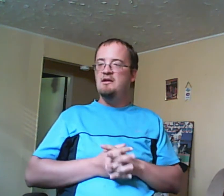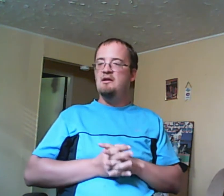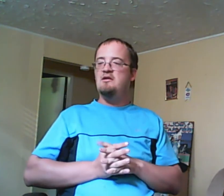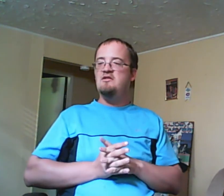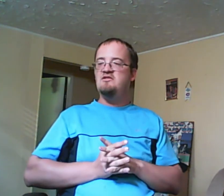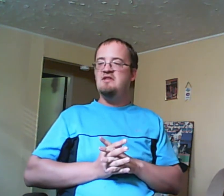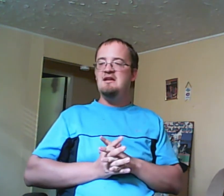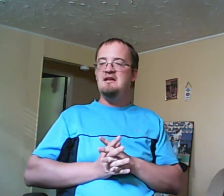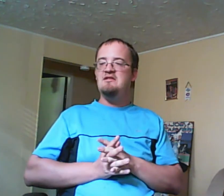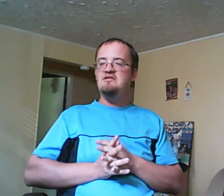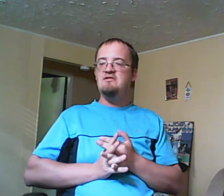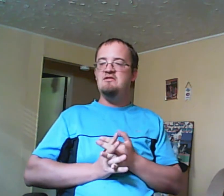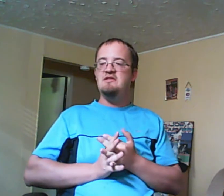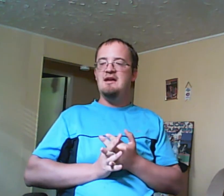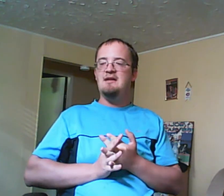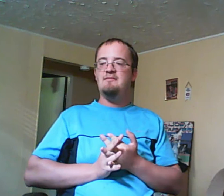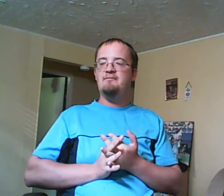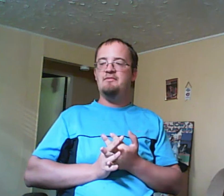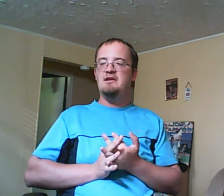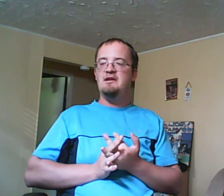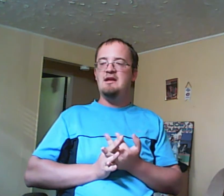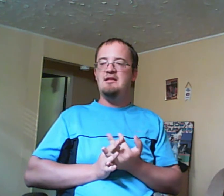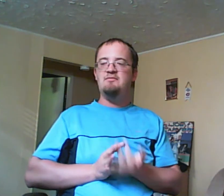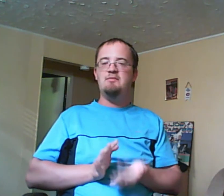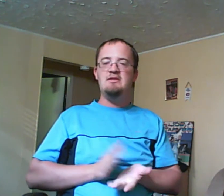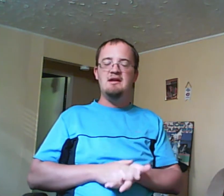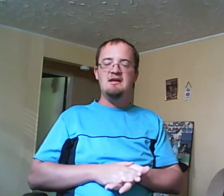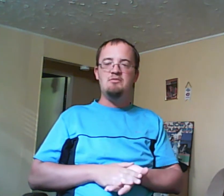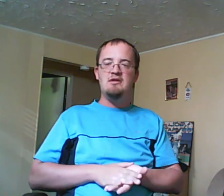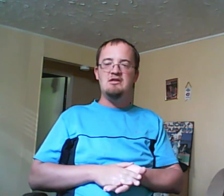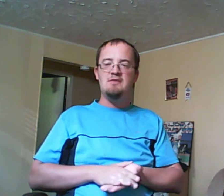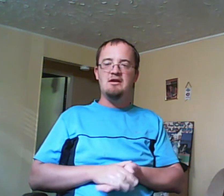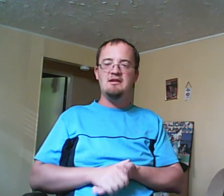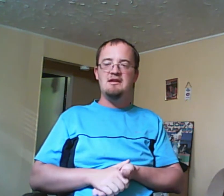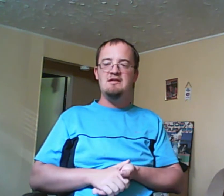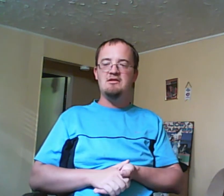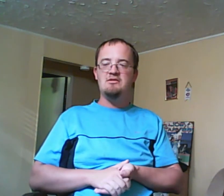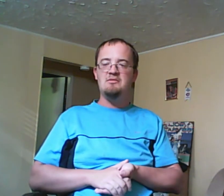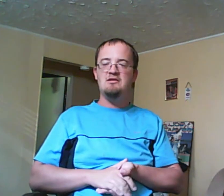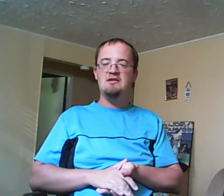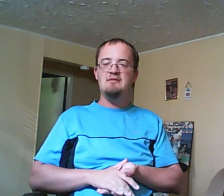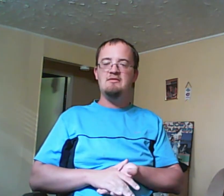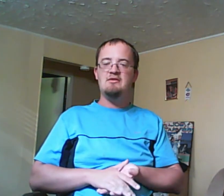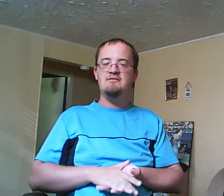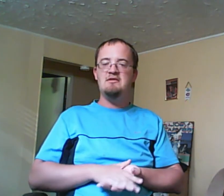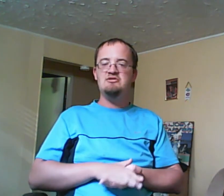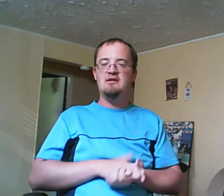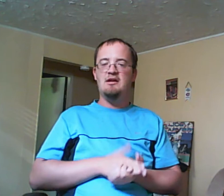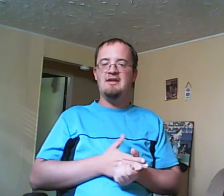Of course, Tiny is introduced in the gang, in a gang life. But Tiny is pretty smart. Like, he's a smart guy with a great future and all that.